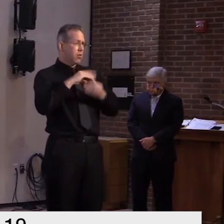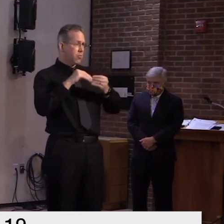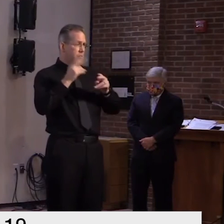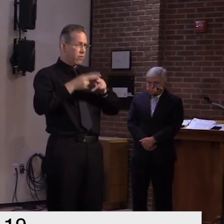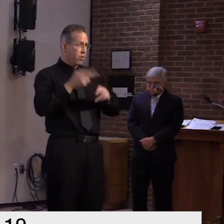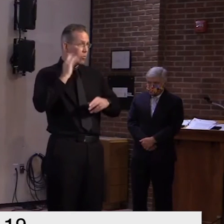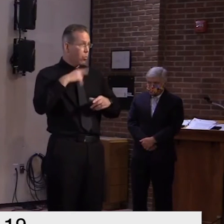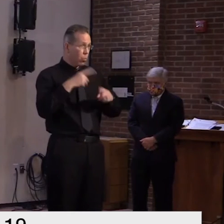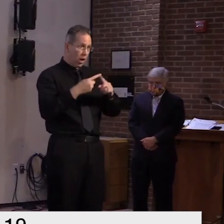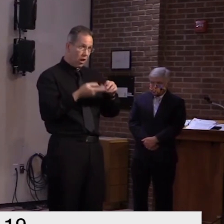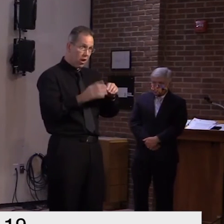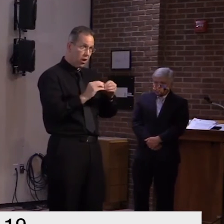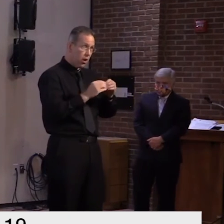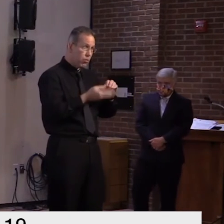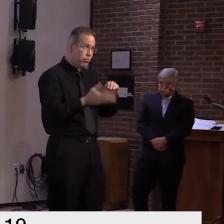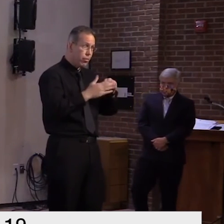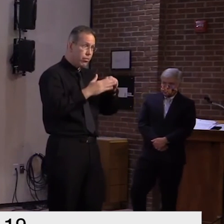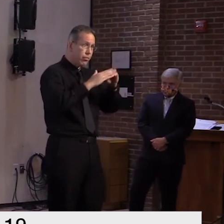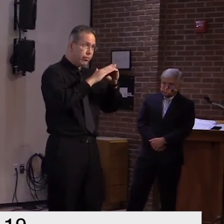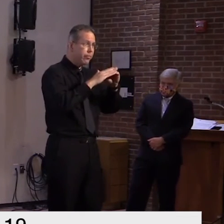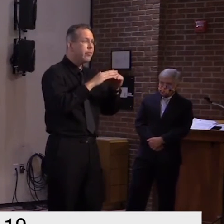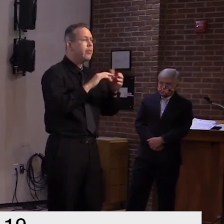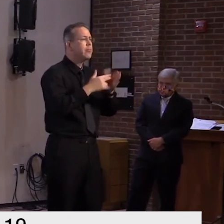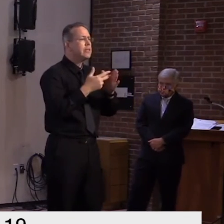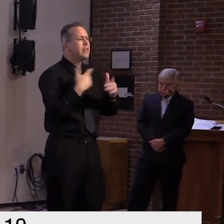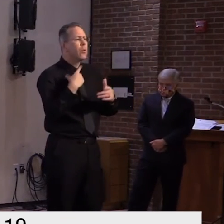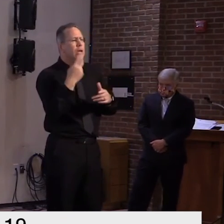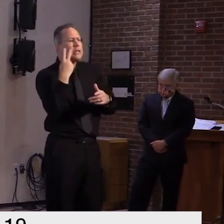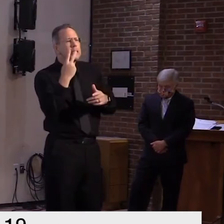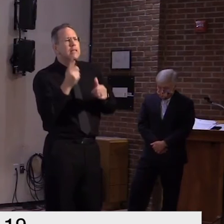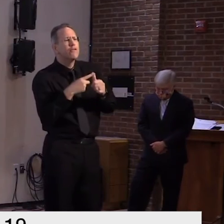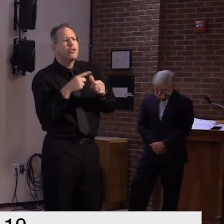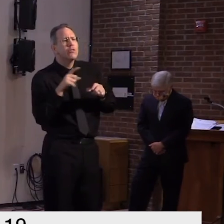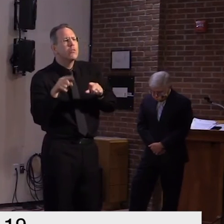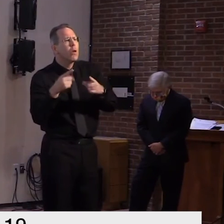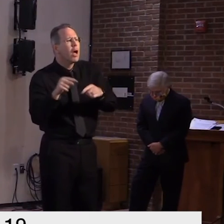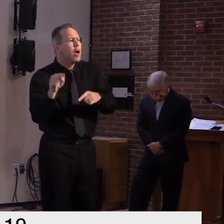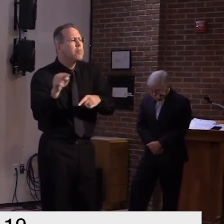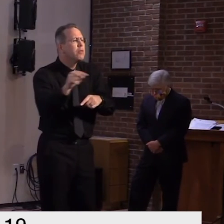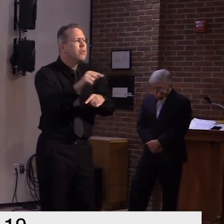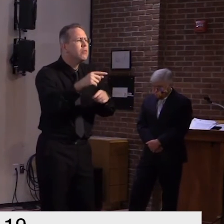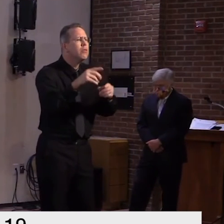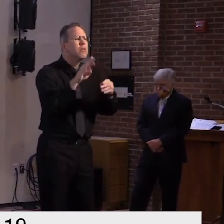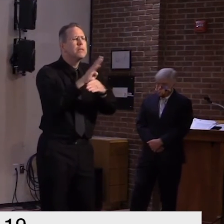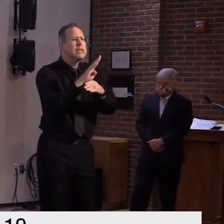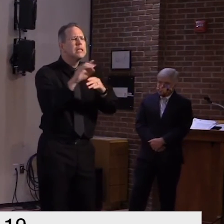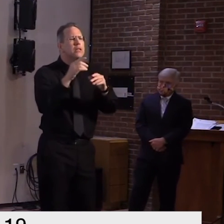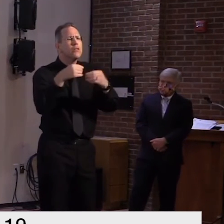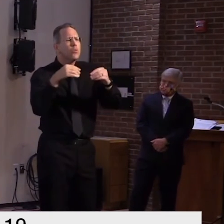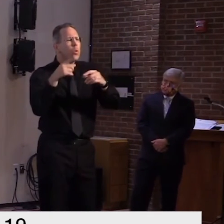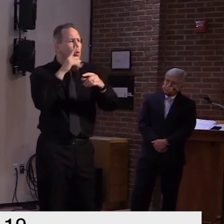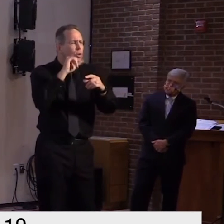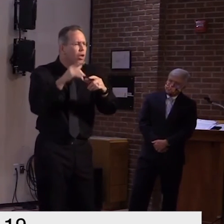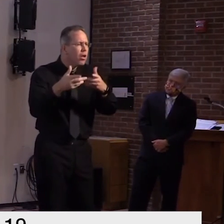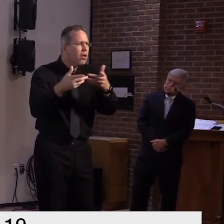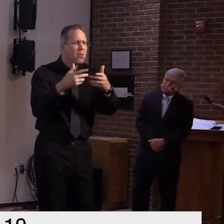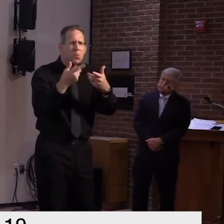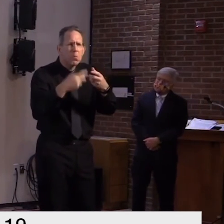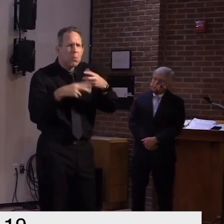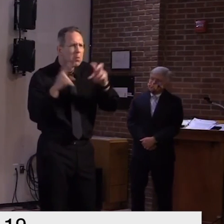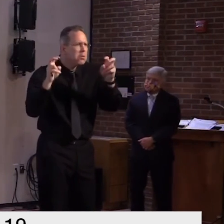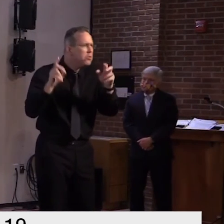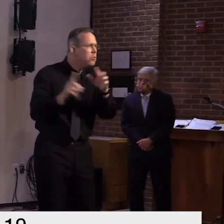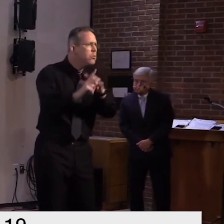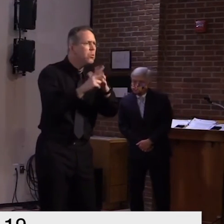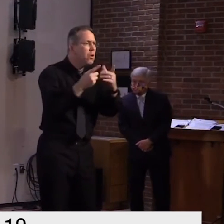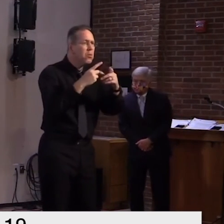some polling but i'd like to get some up-to-date polling before we do that but again before we make any uh other decisions